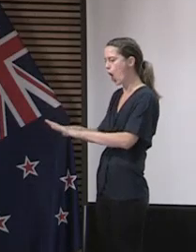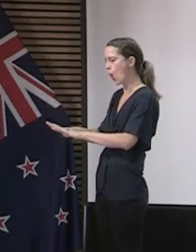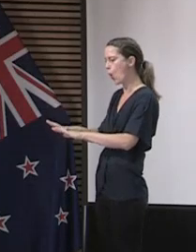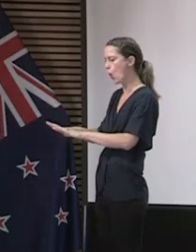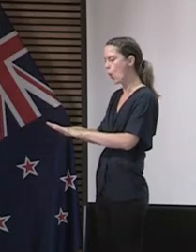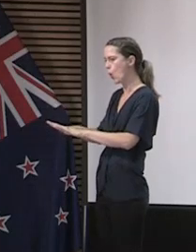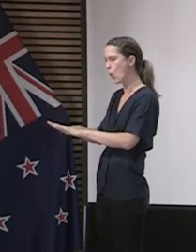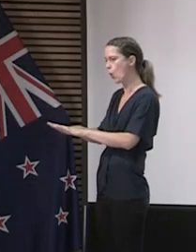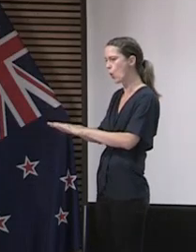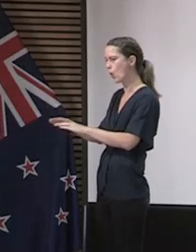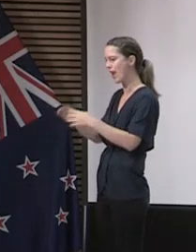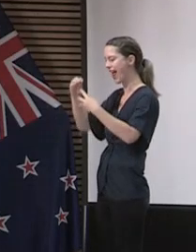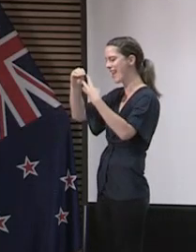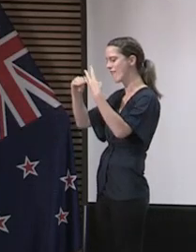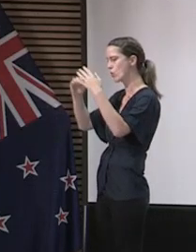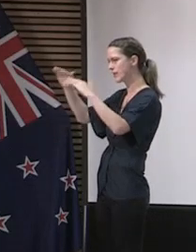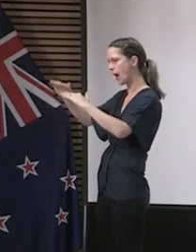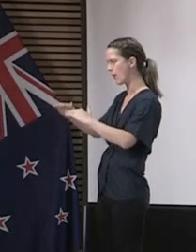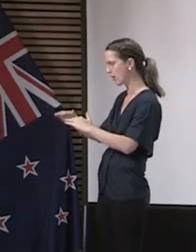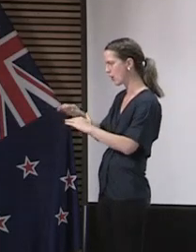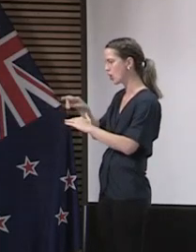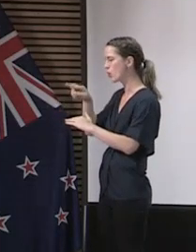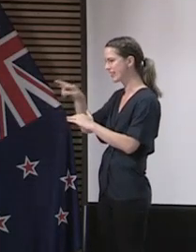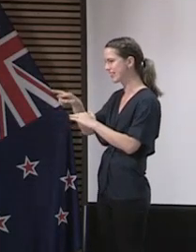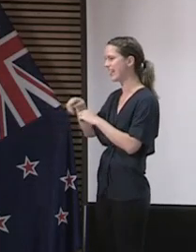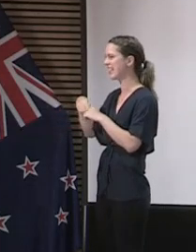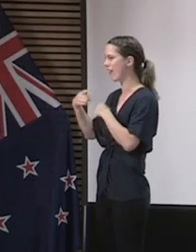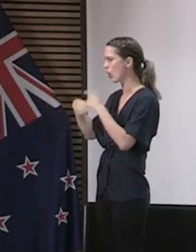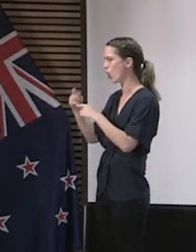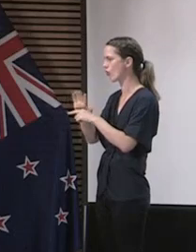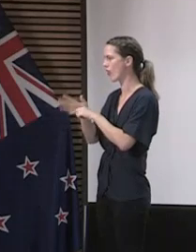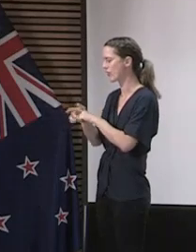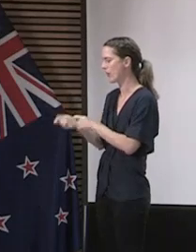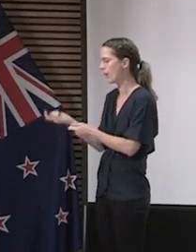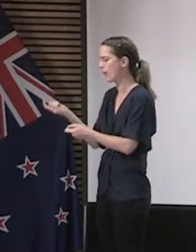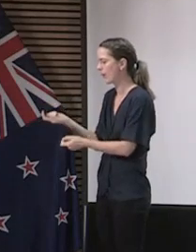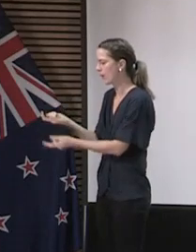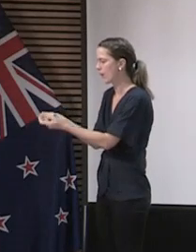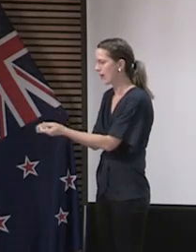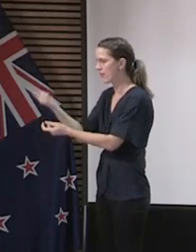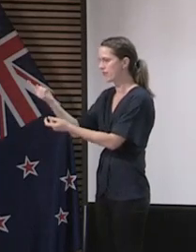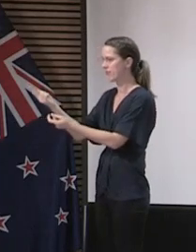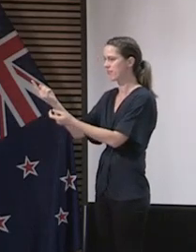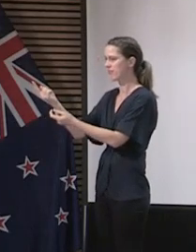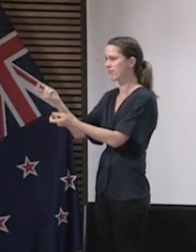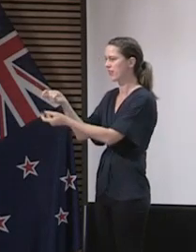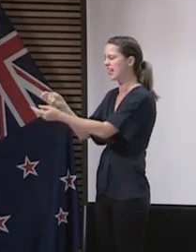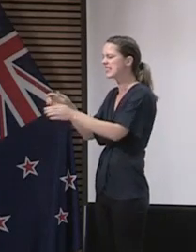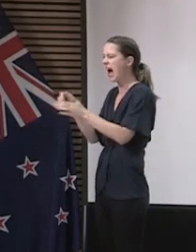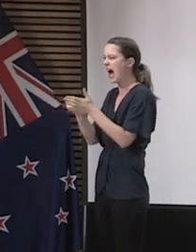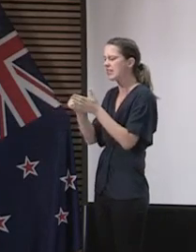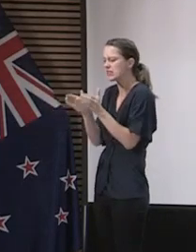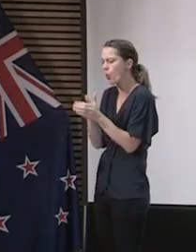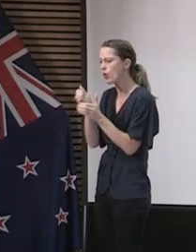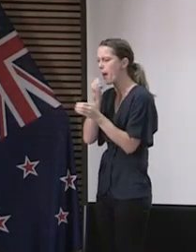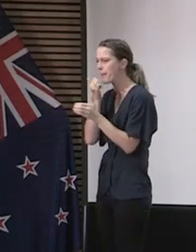or other places that have got down to lower levels, you see a tail. And that tail is particularly tricky when you get down to those small numbers in the